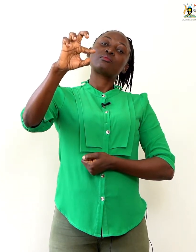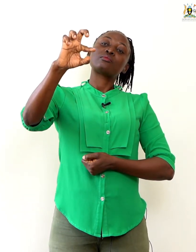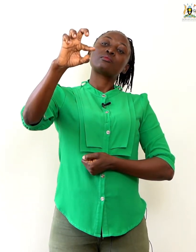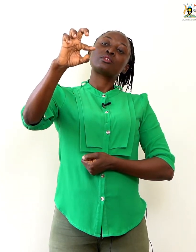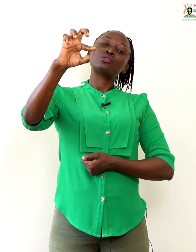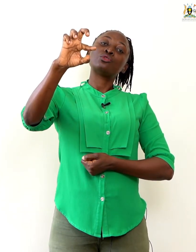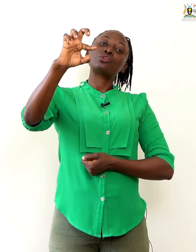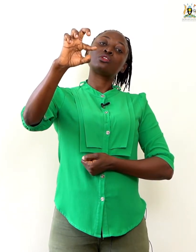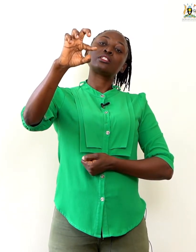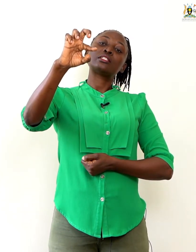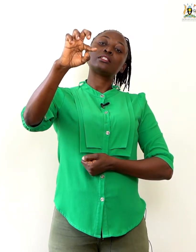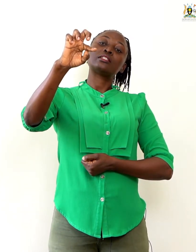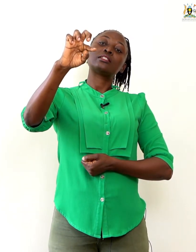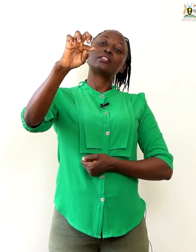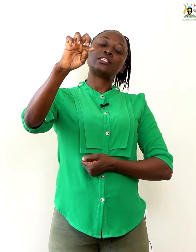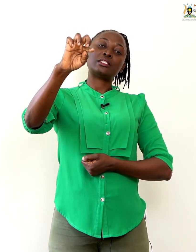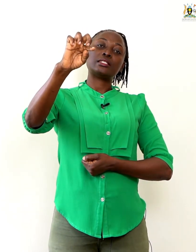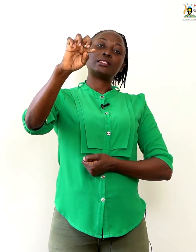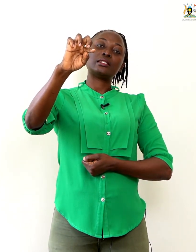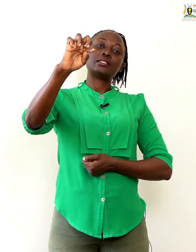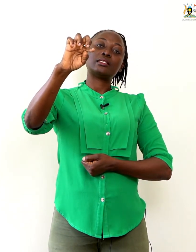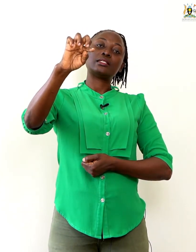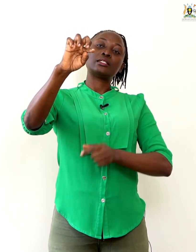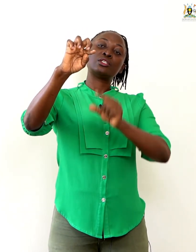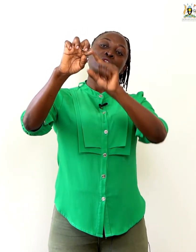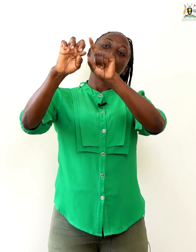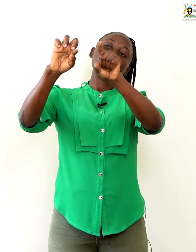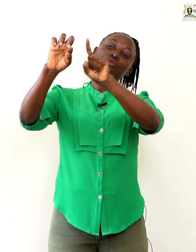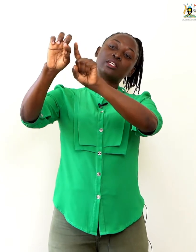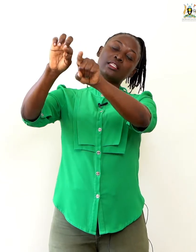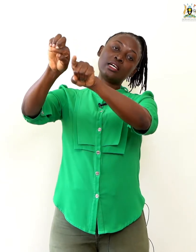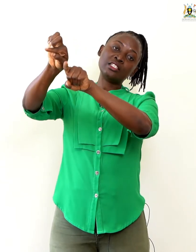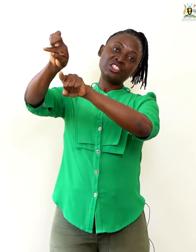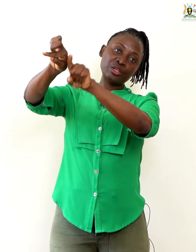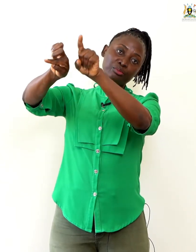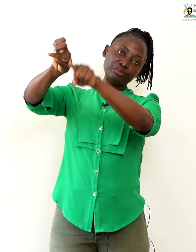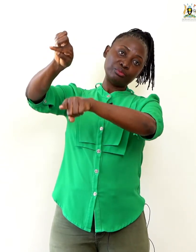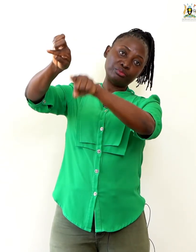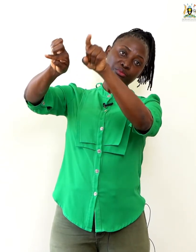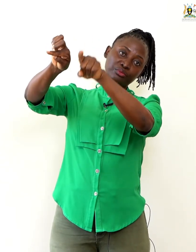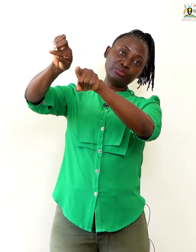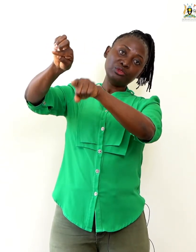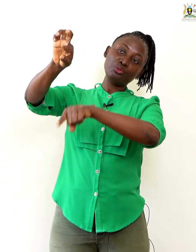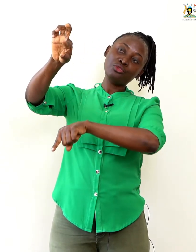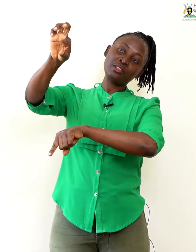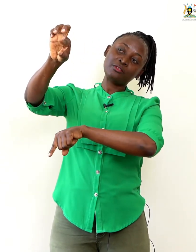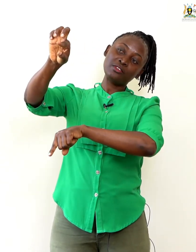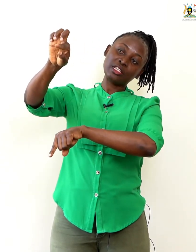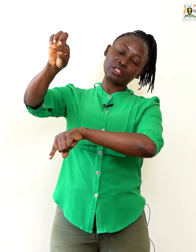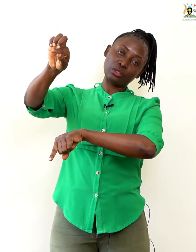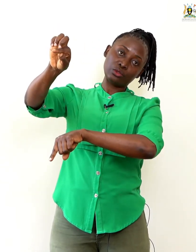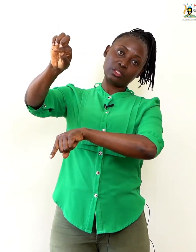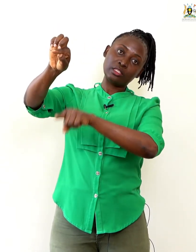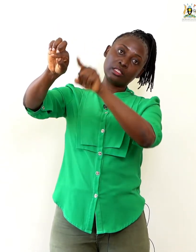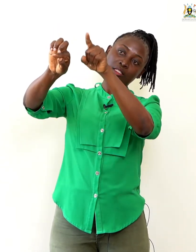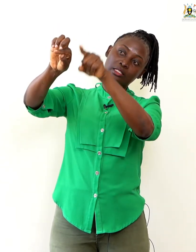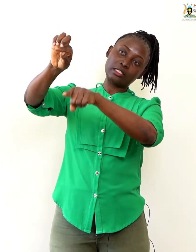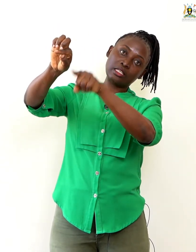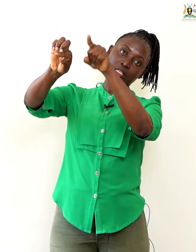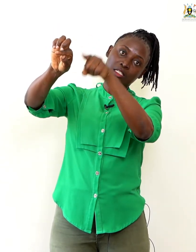Look closely. 8. You look at the hand shape. You bring the fingers closed. This is 8.